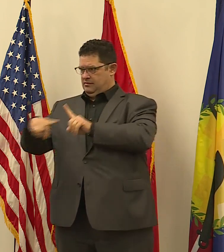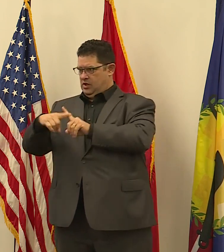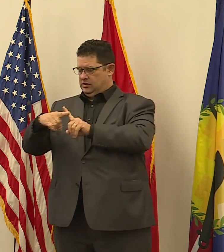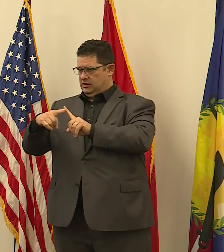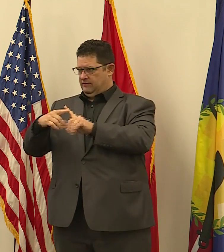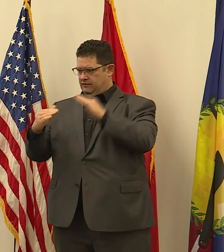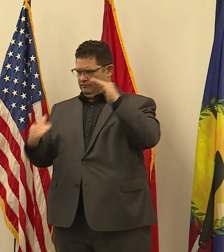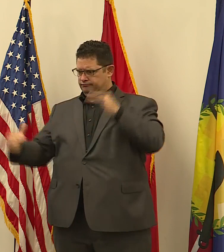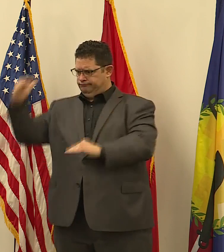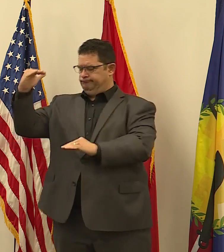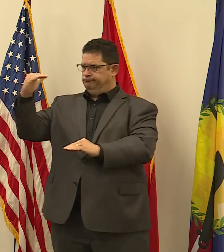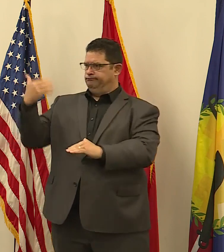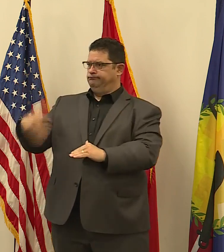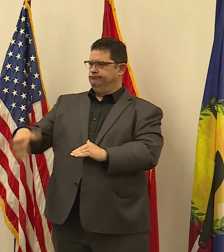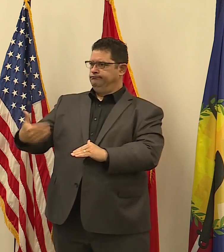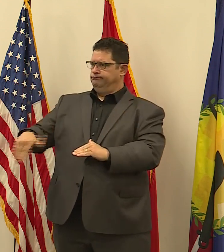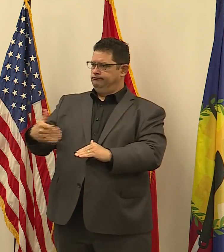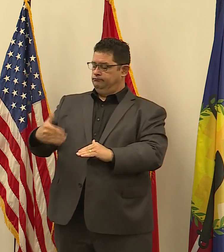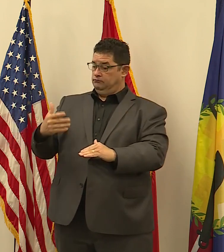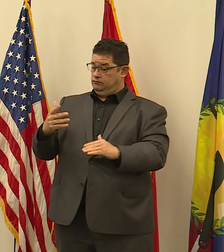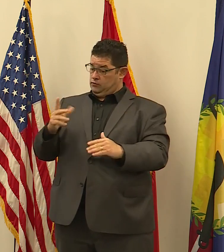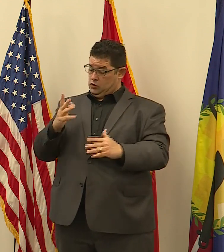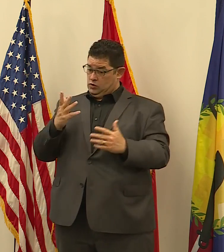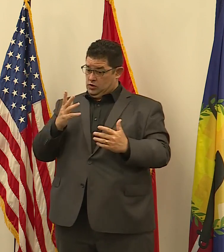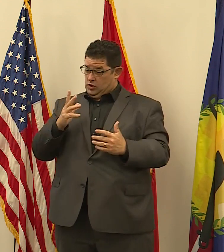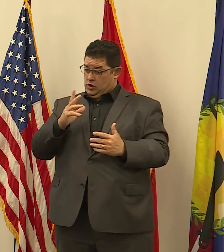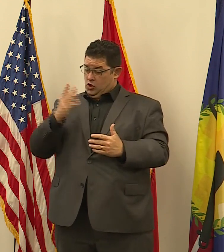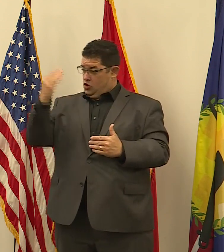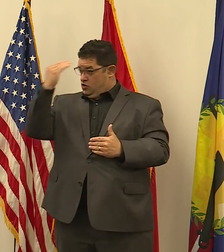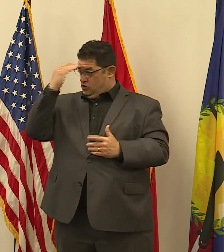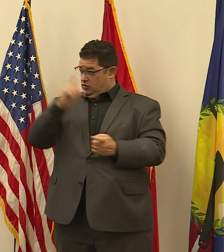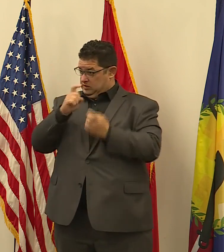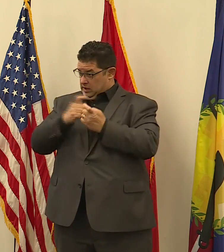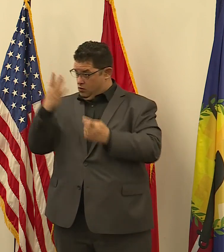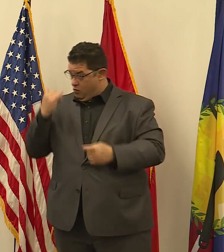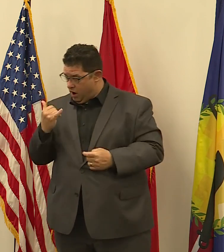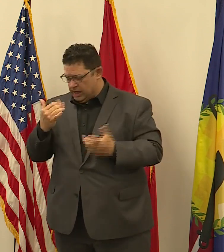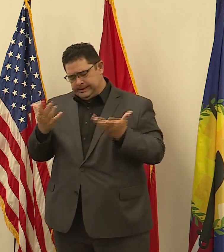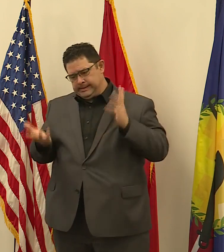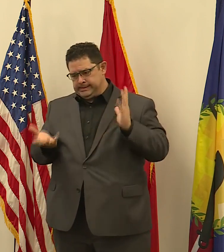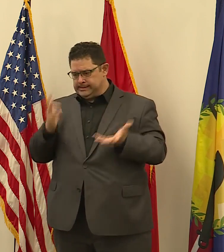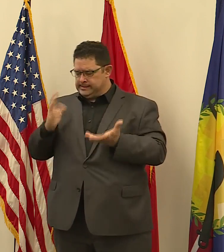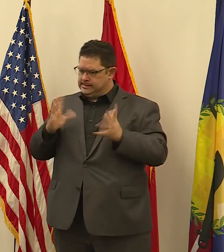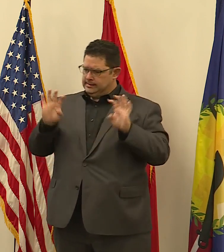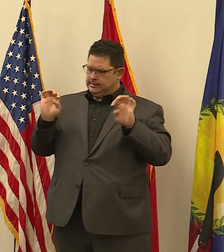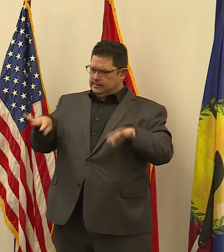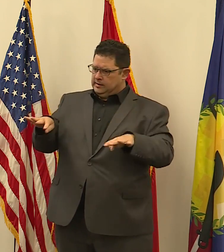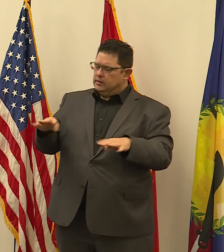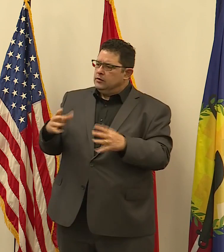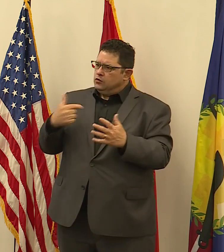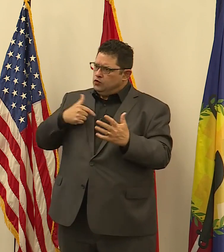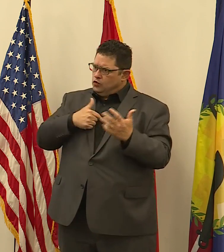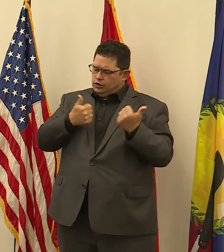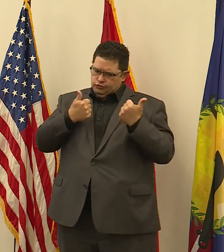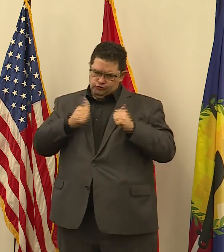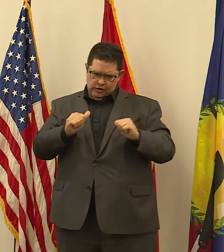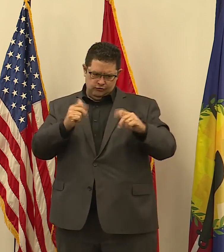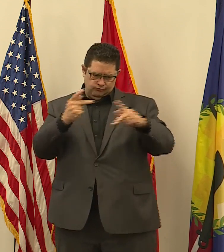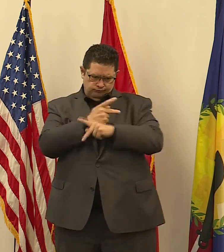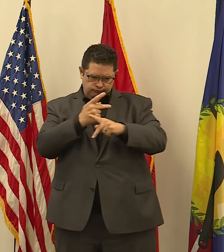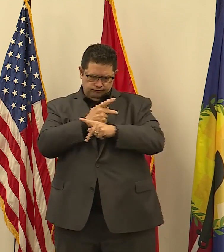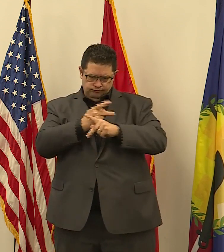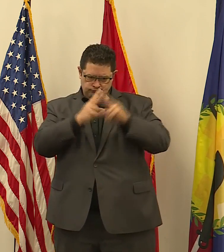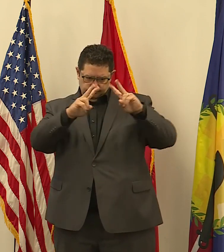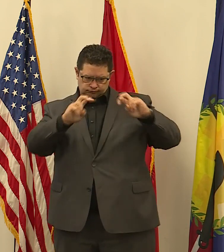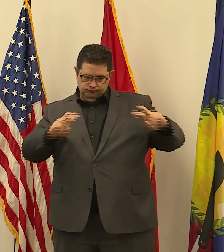So we're not exactly sure why this is the case. We're working through these analytics and trying to understand. But there may be